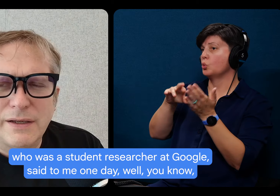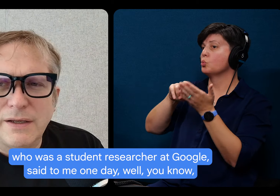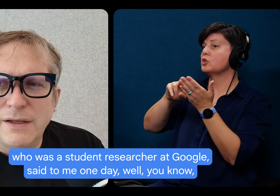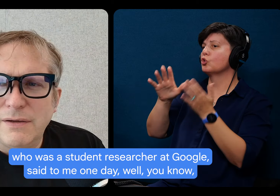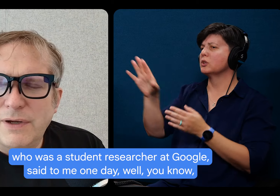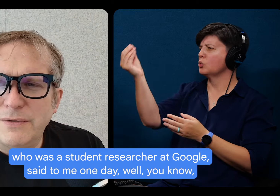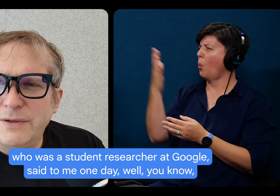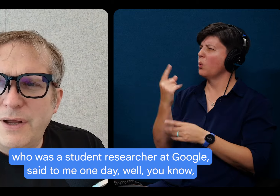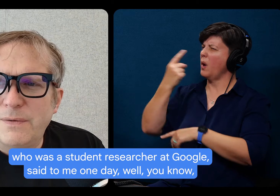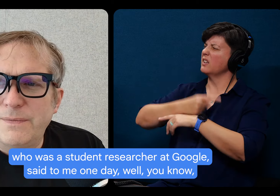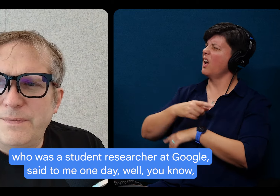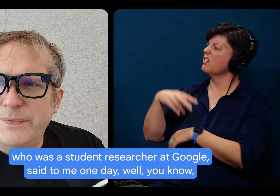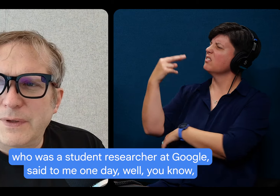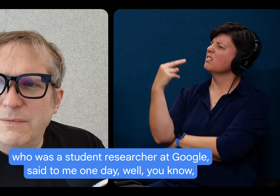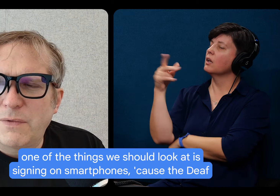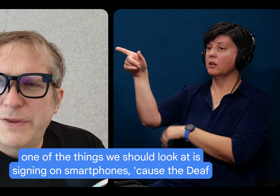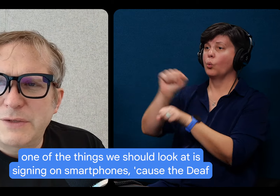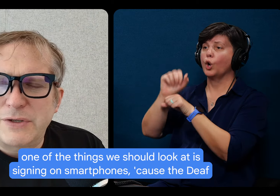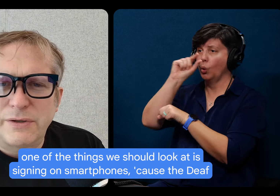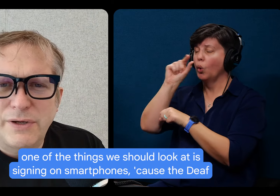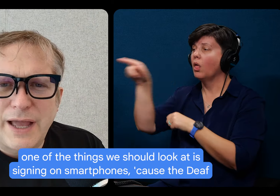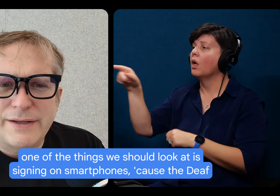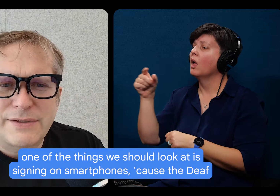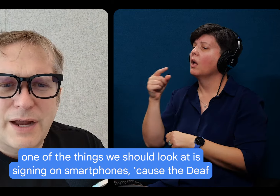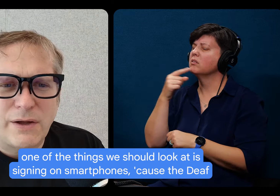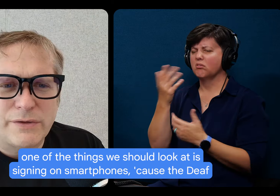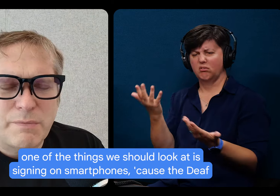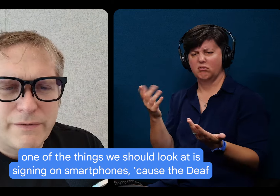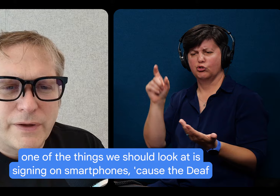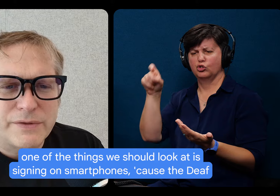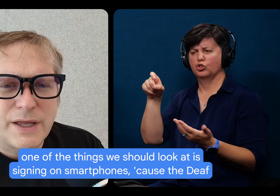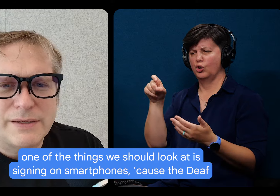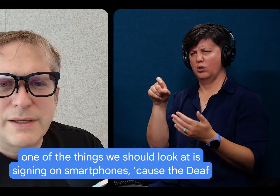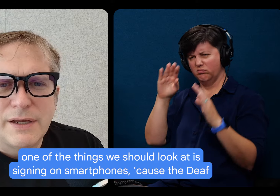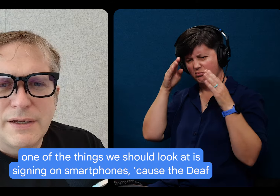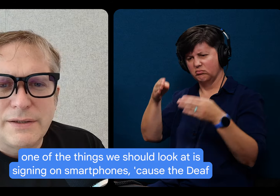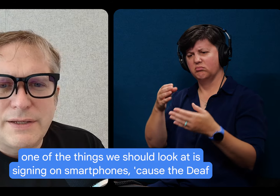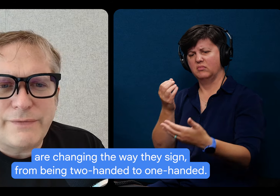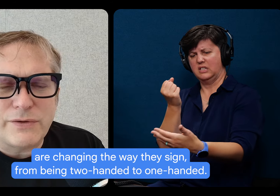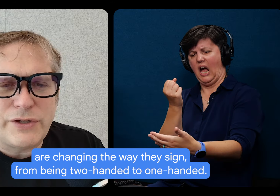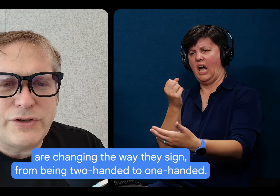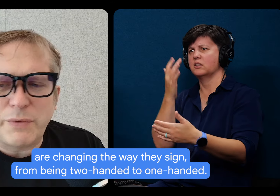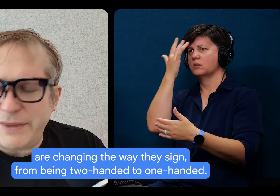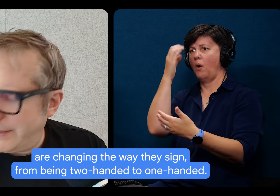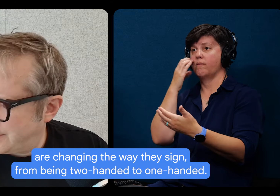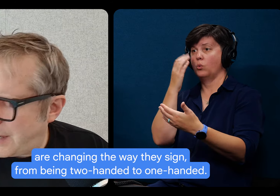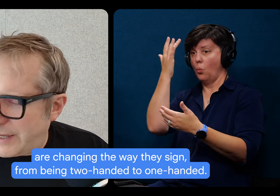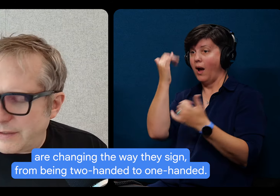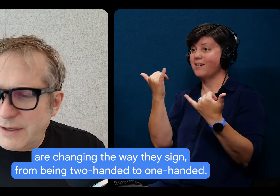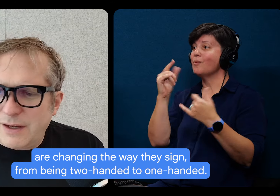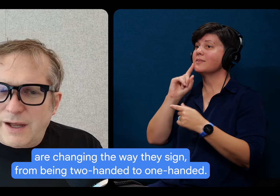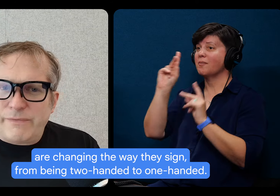day, well, you know, one of the things we should look at is signing on smartphones because the deaf are changing the way they